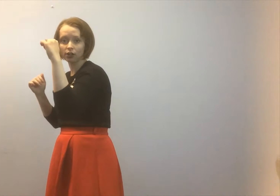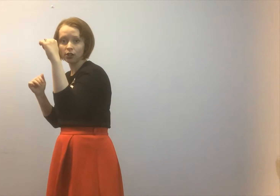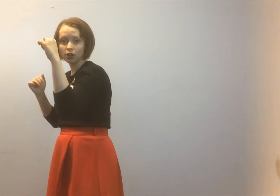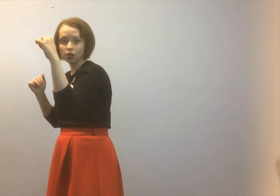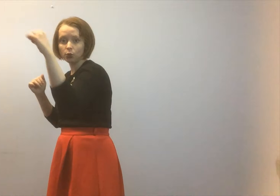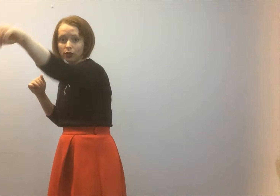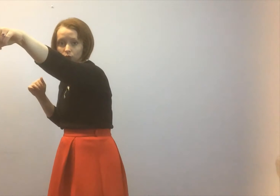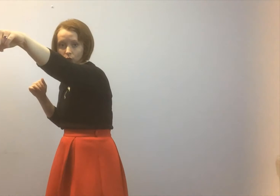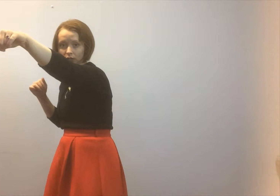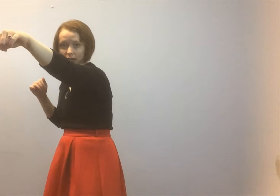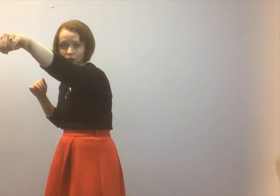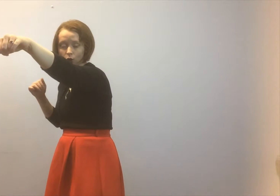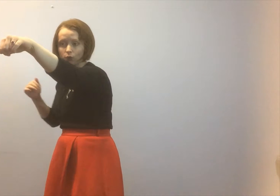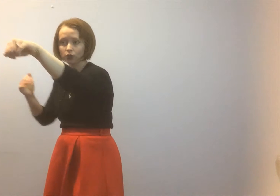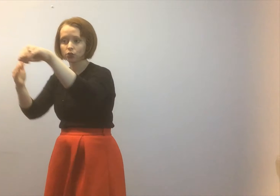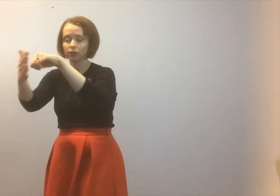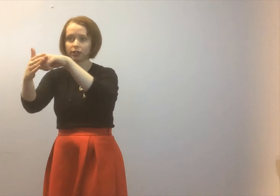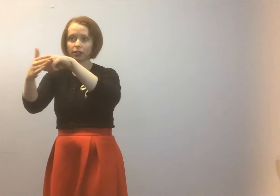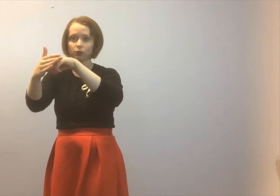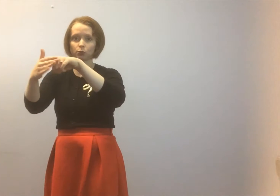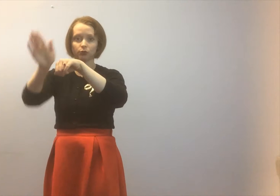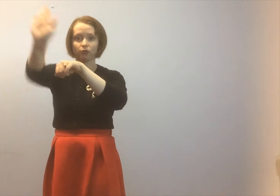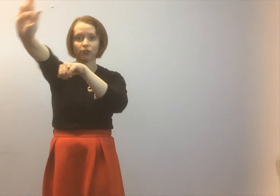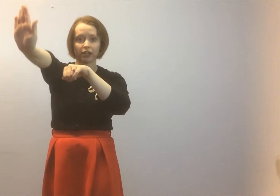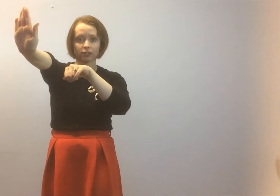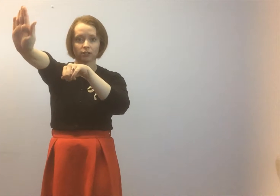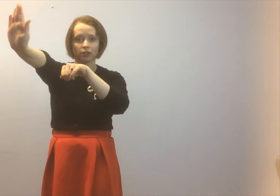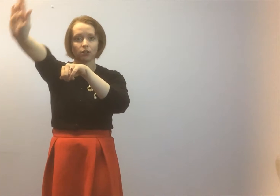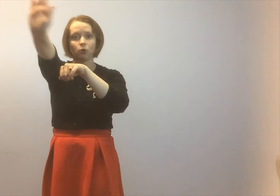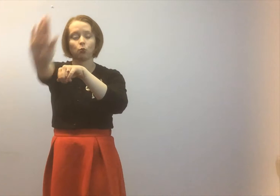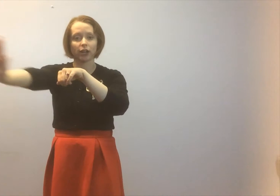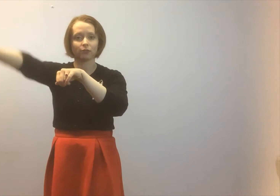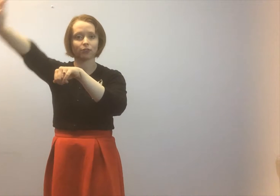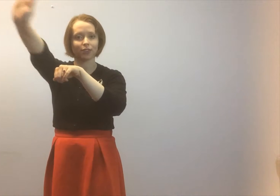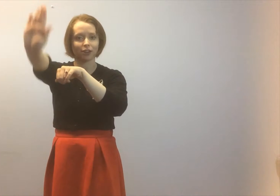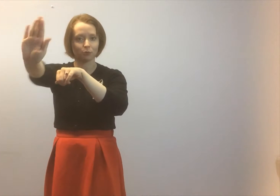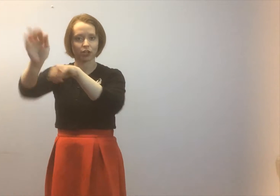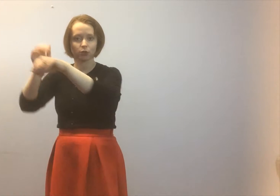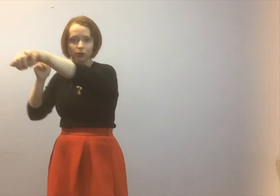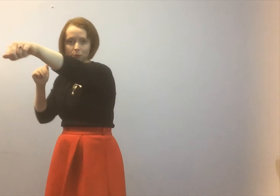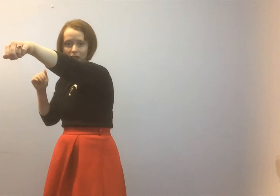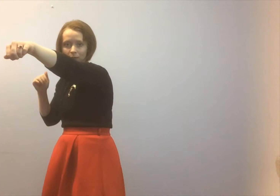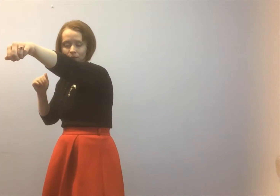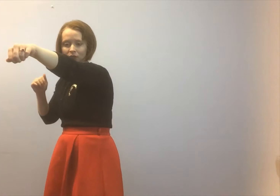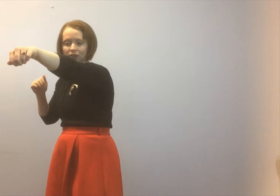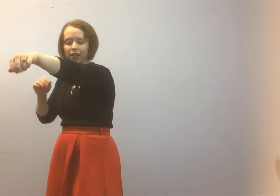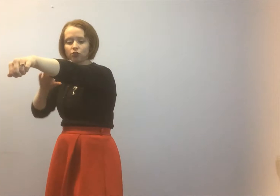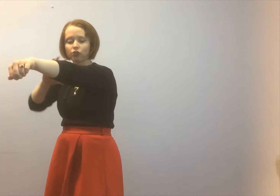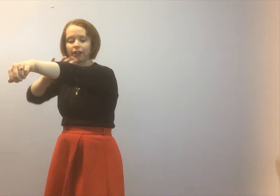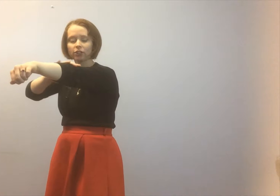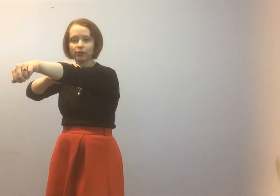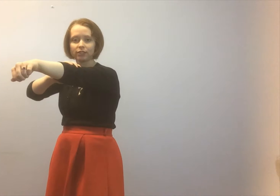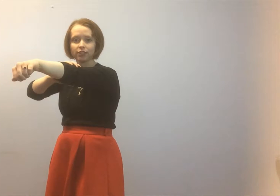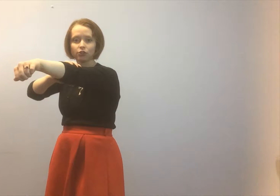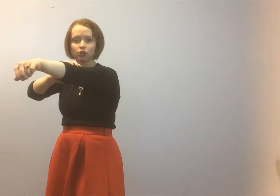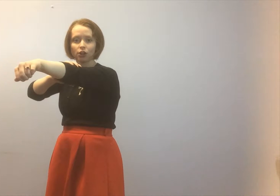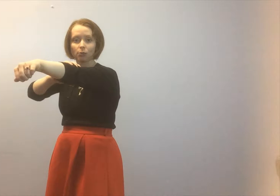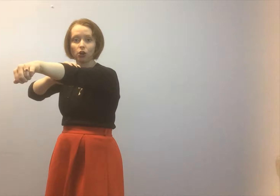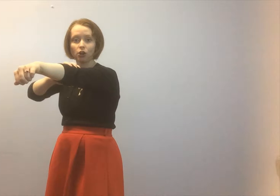you want to rotate it over to where the knuckles will face whatever that object would be and try not to extend your arm all